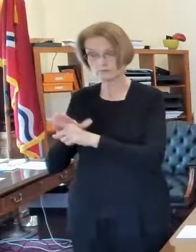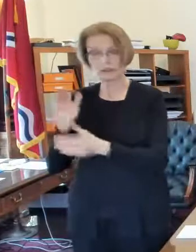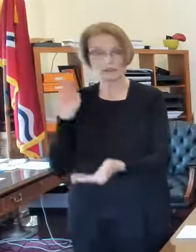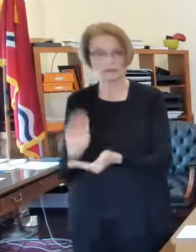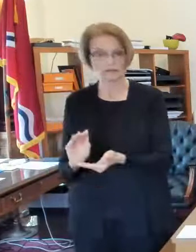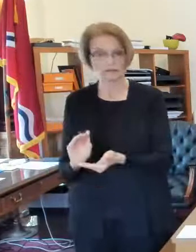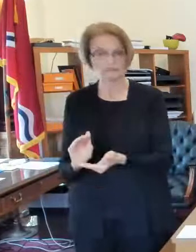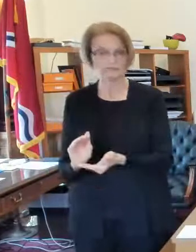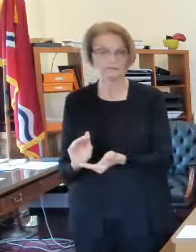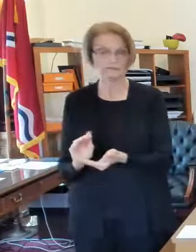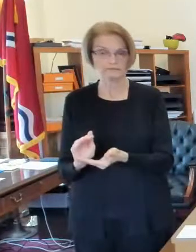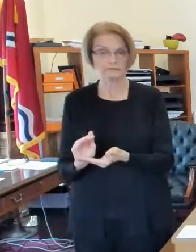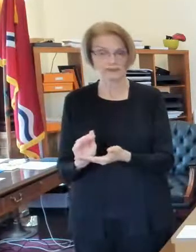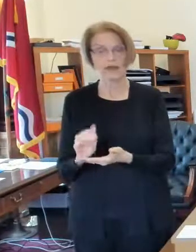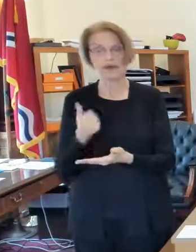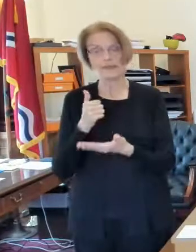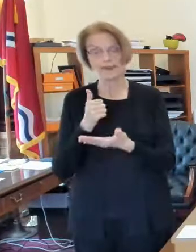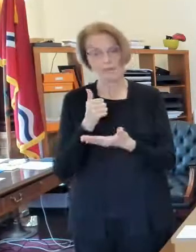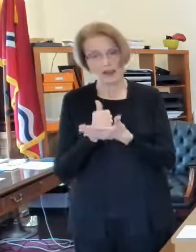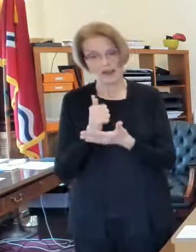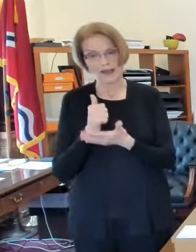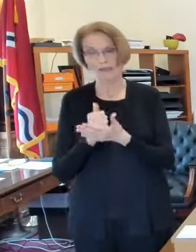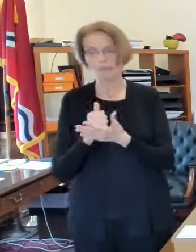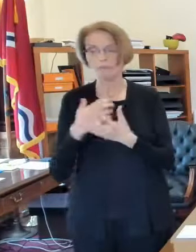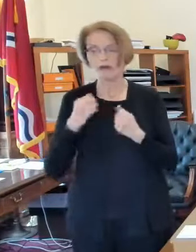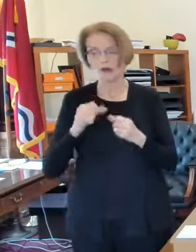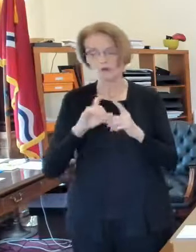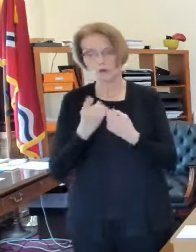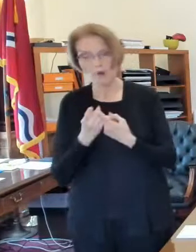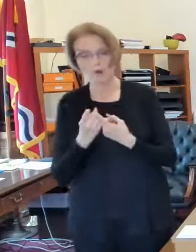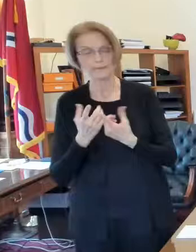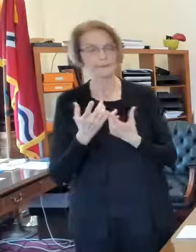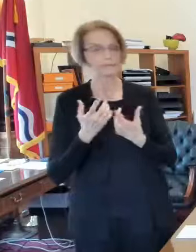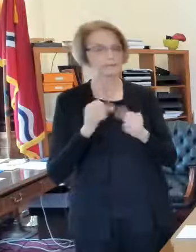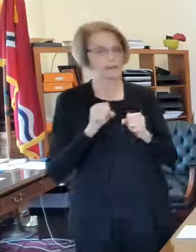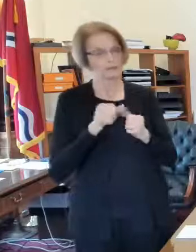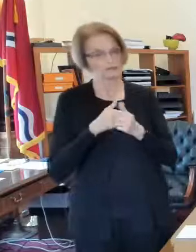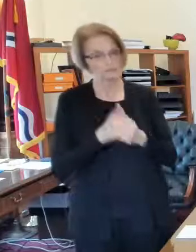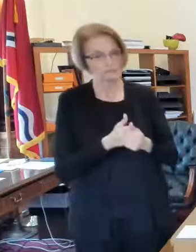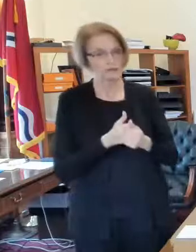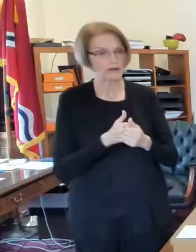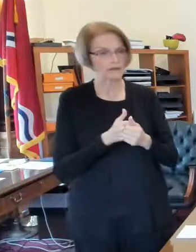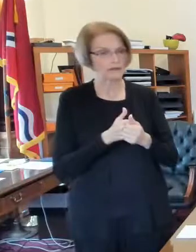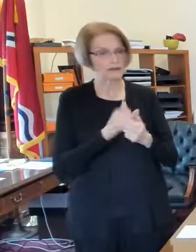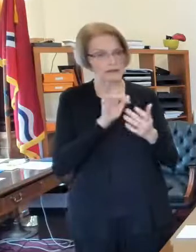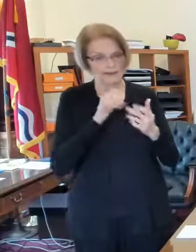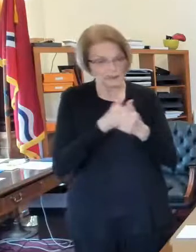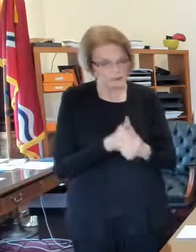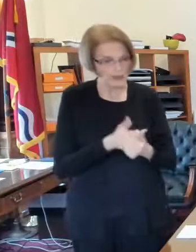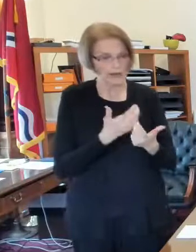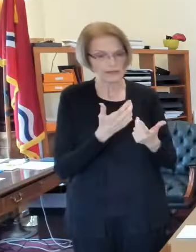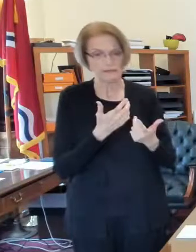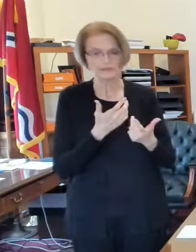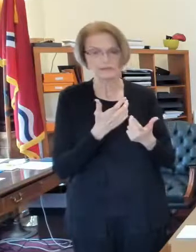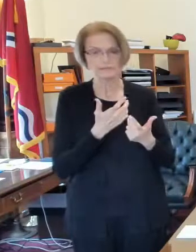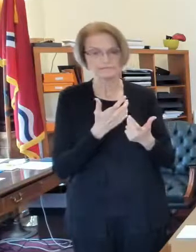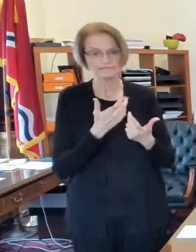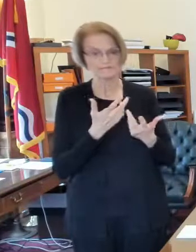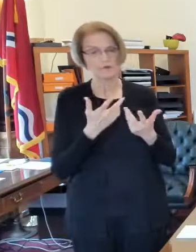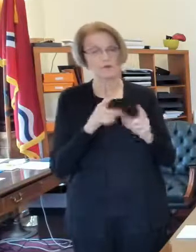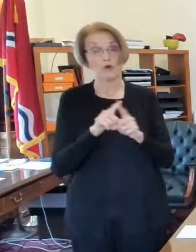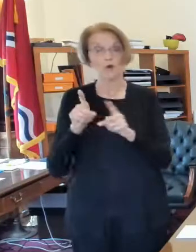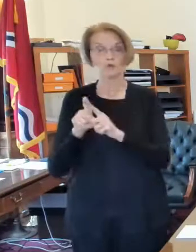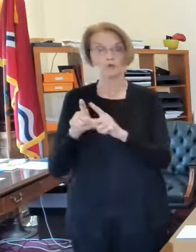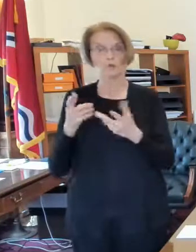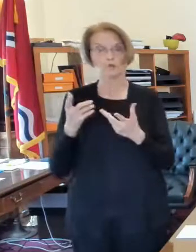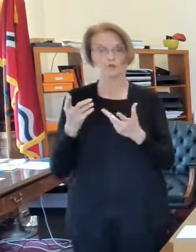assists the health which will assist the health department with contact tracing um efforts in the event that someone tests positive um but also limits the number of people